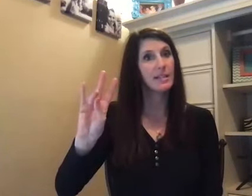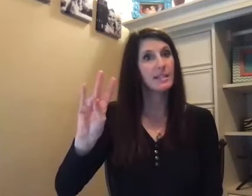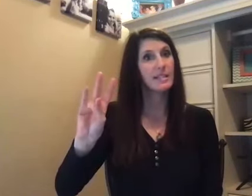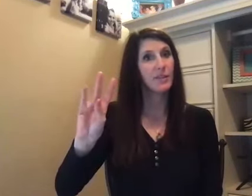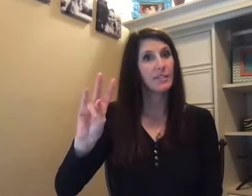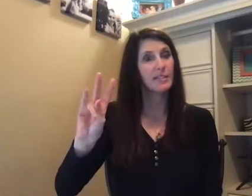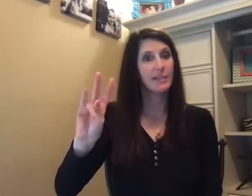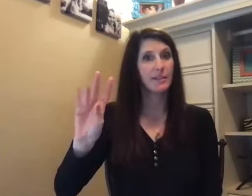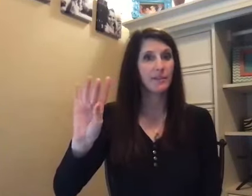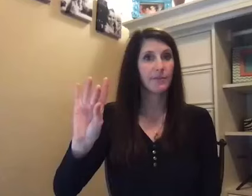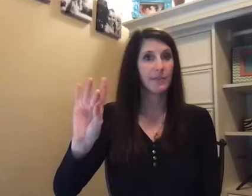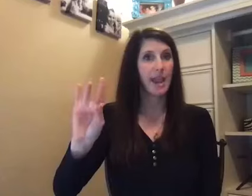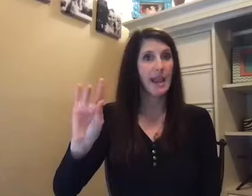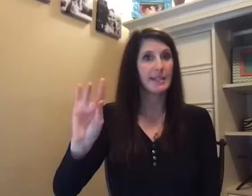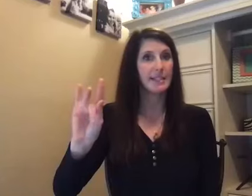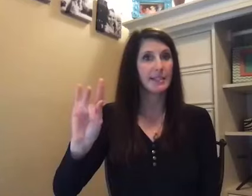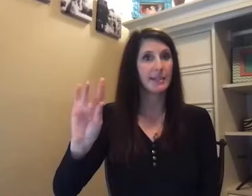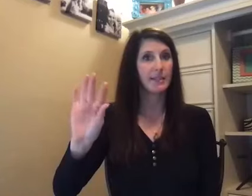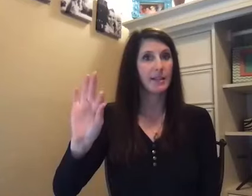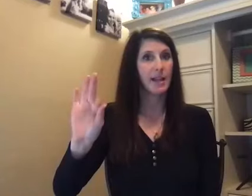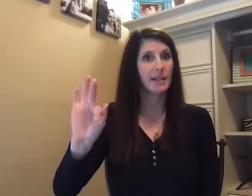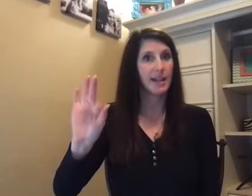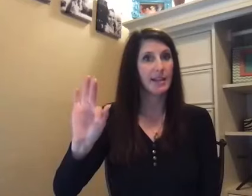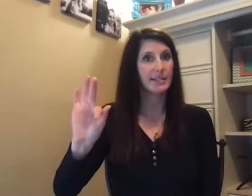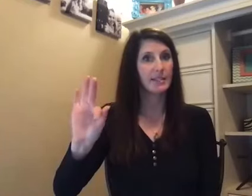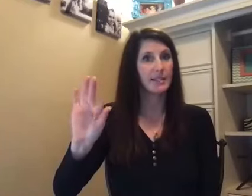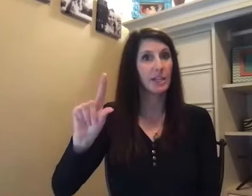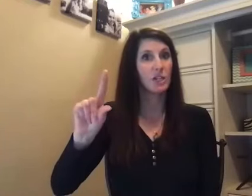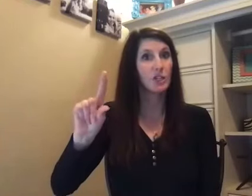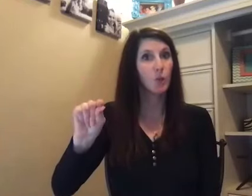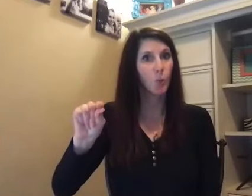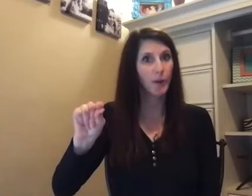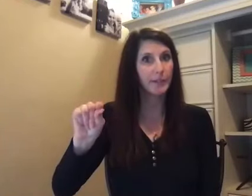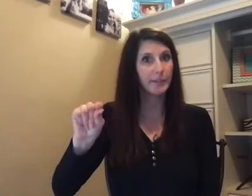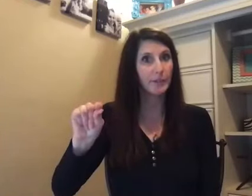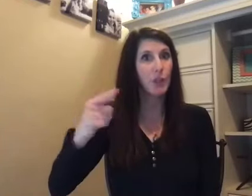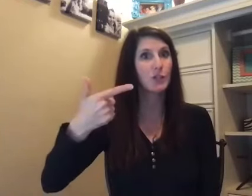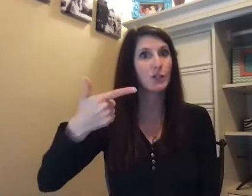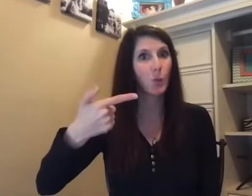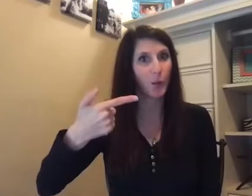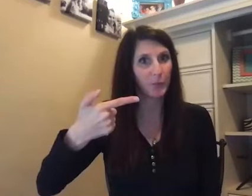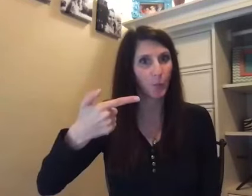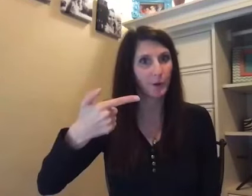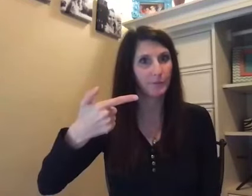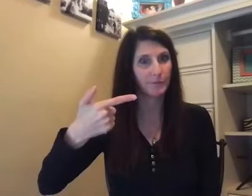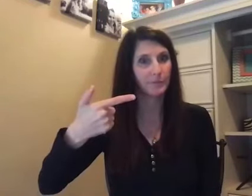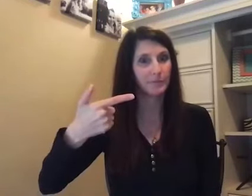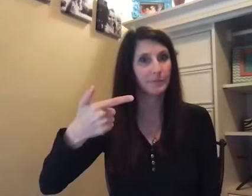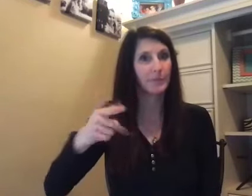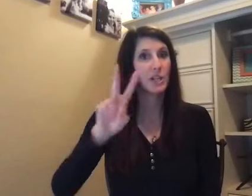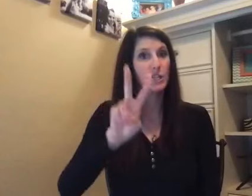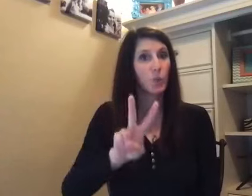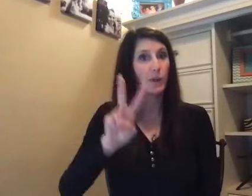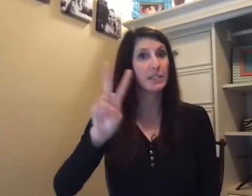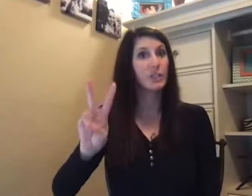17, 18, 19, 20, 21. 22,